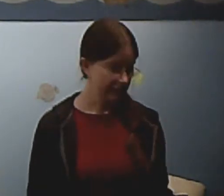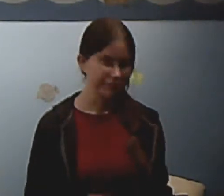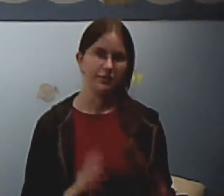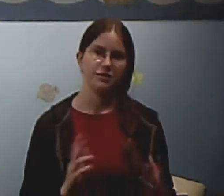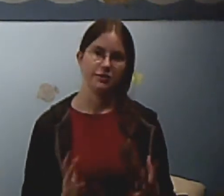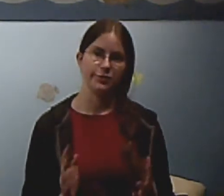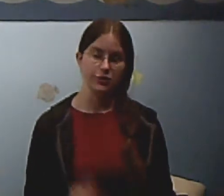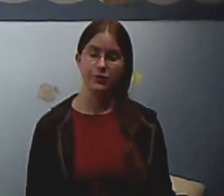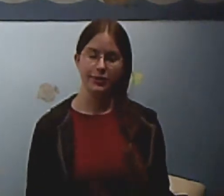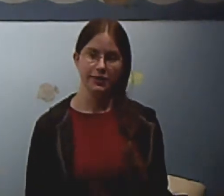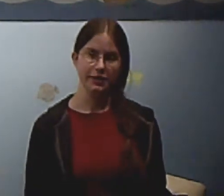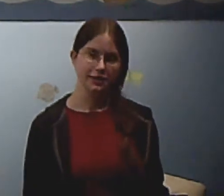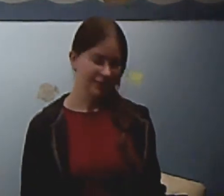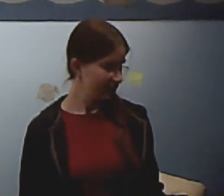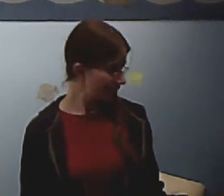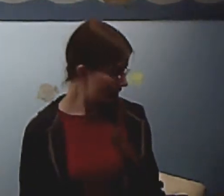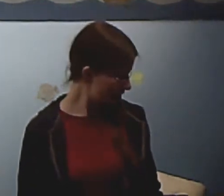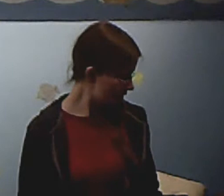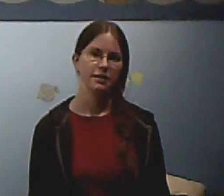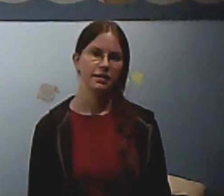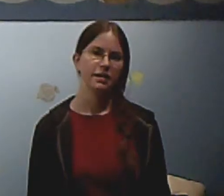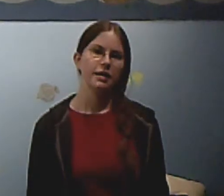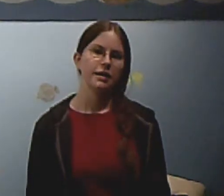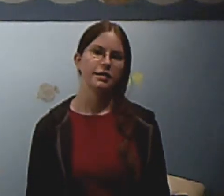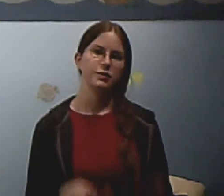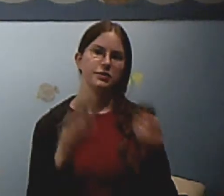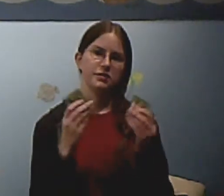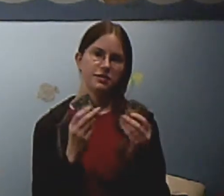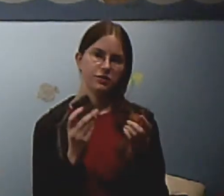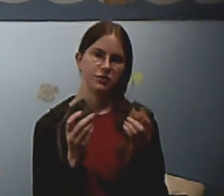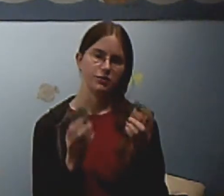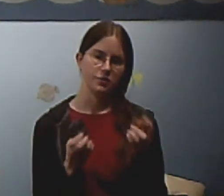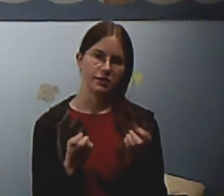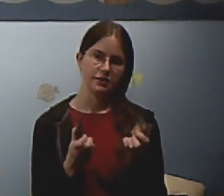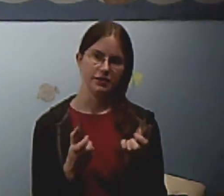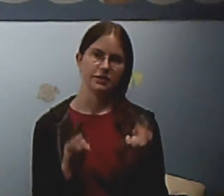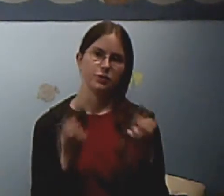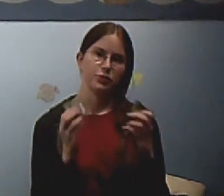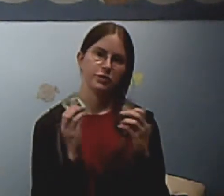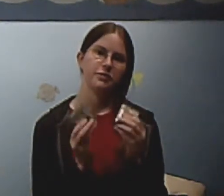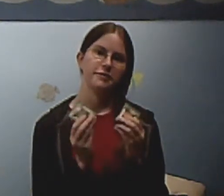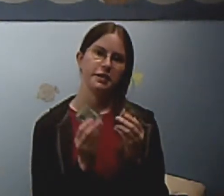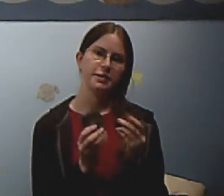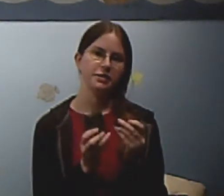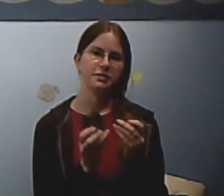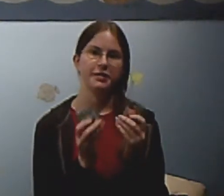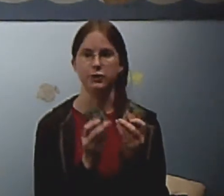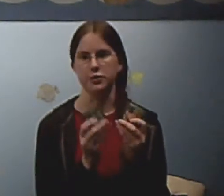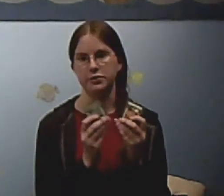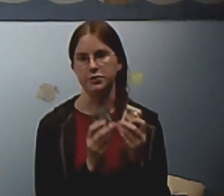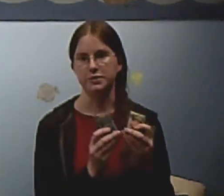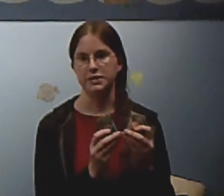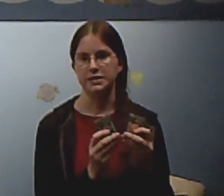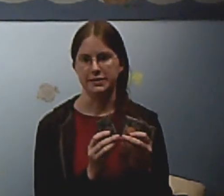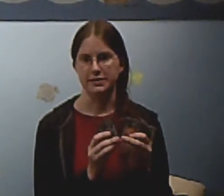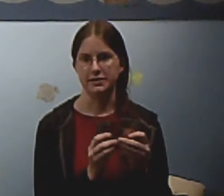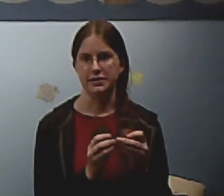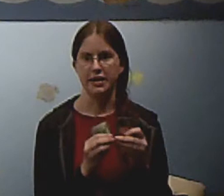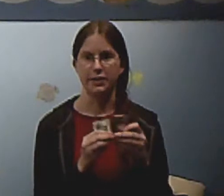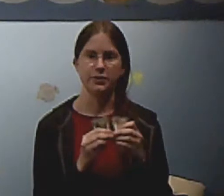decide, because there were two I wanted. And it was these two, Zelda Oracle of Ages and Oracle of Seasons. And